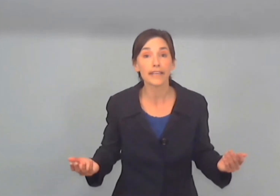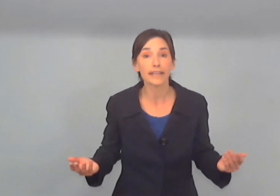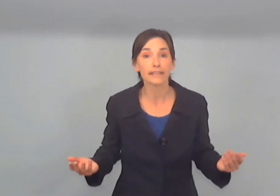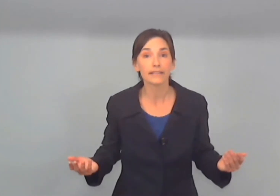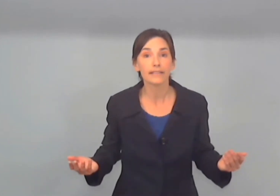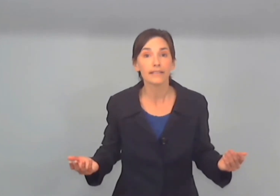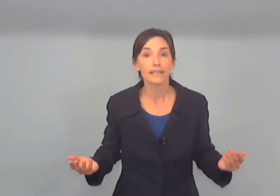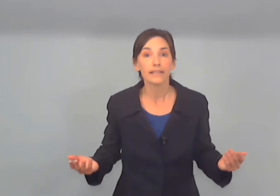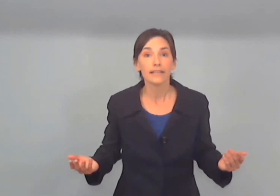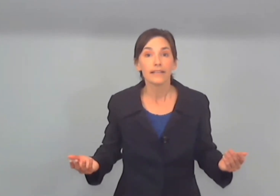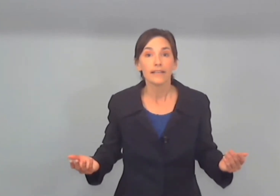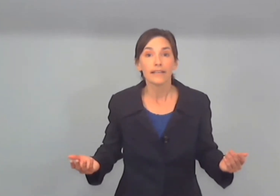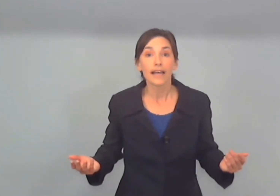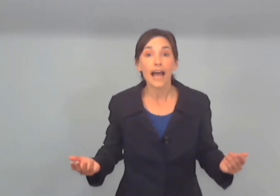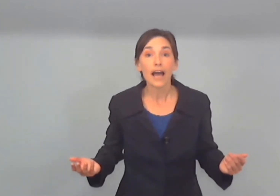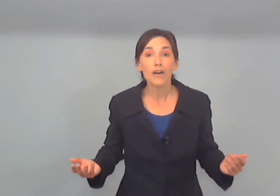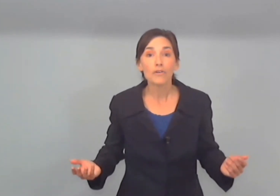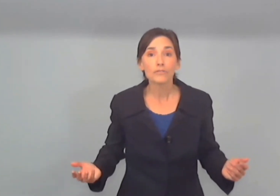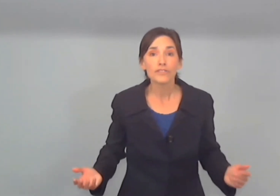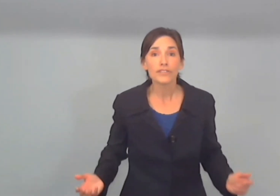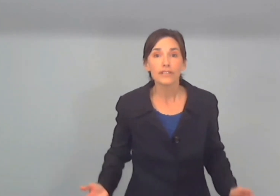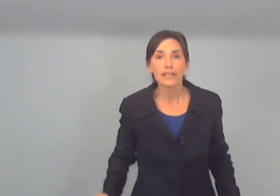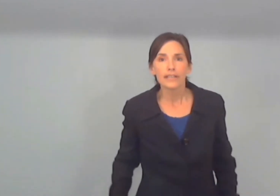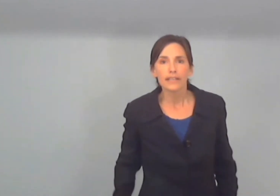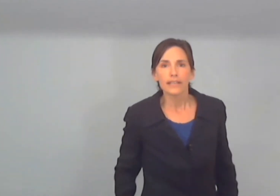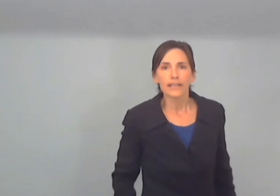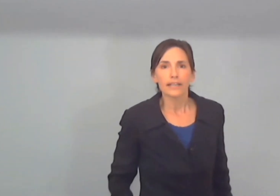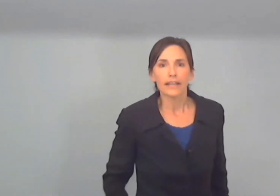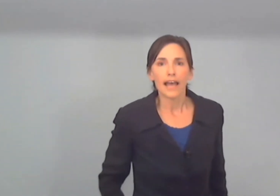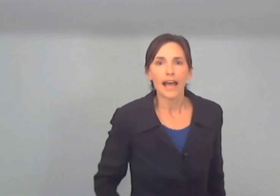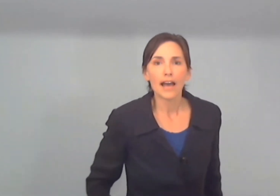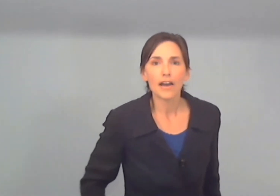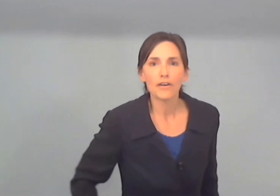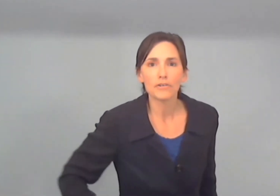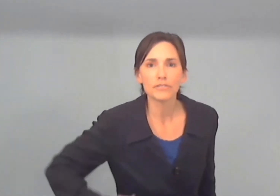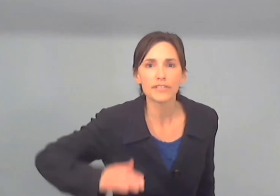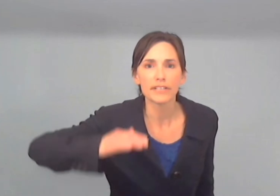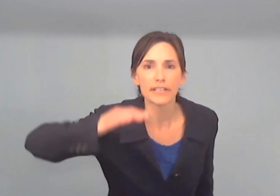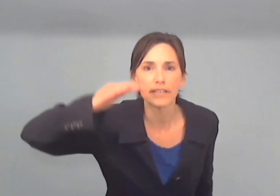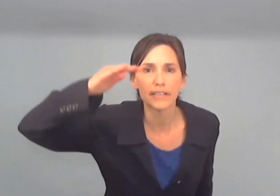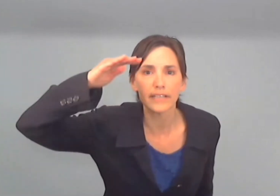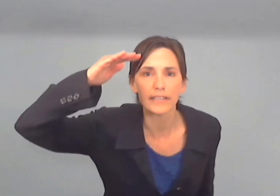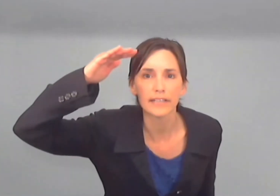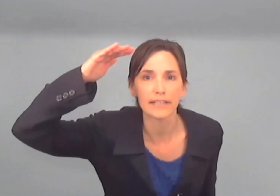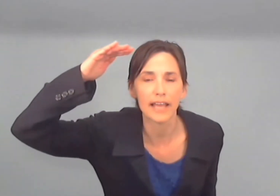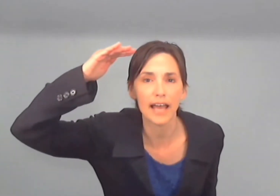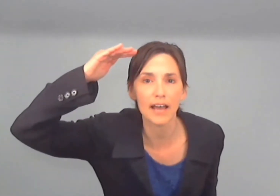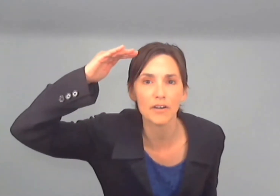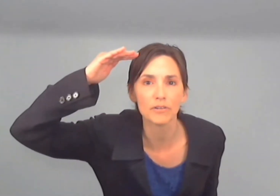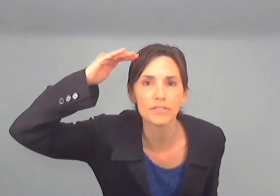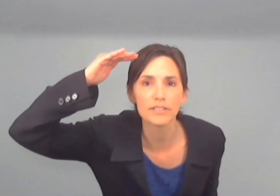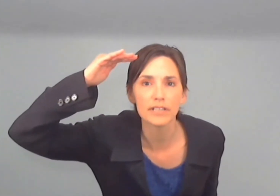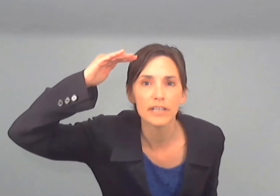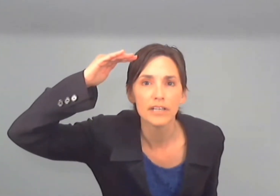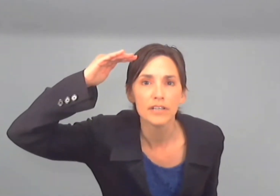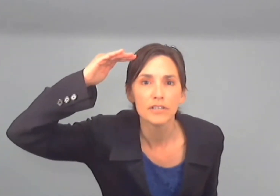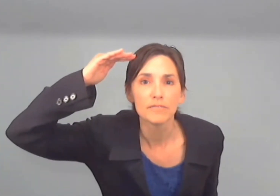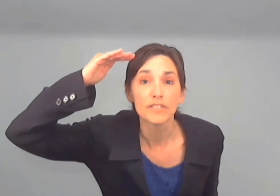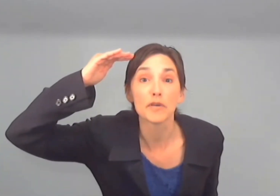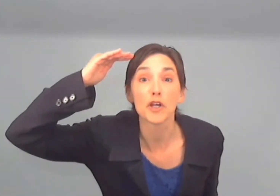out and out and out till we heard